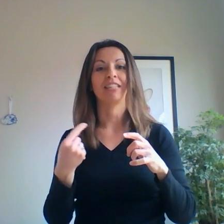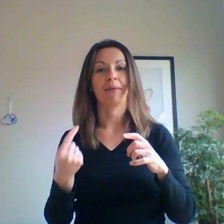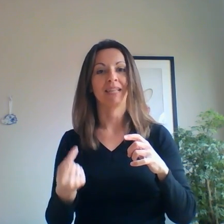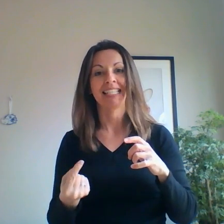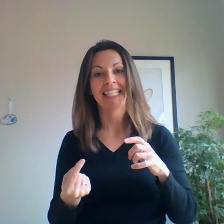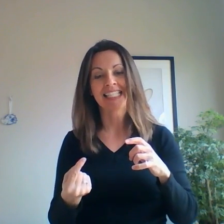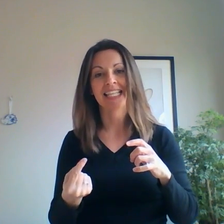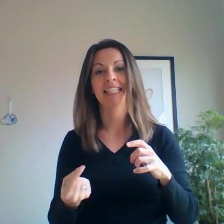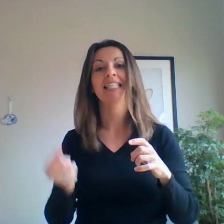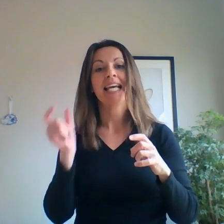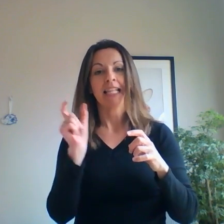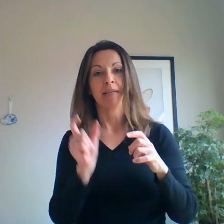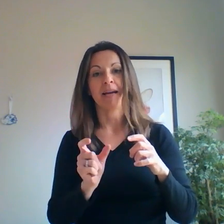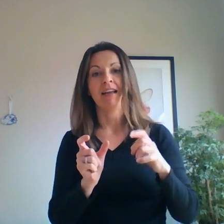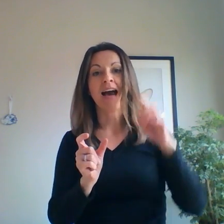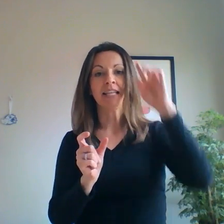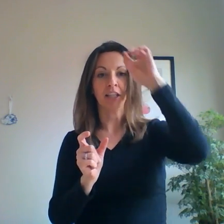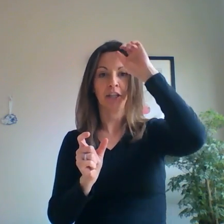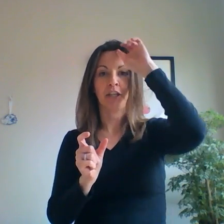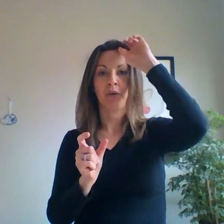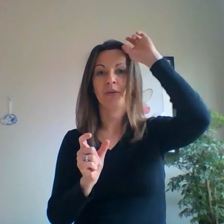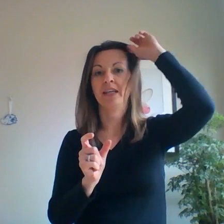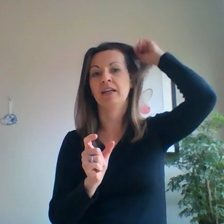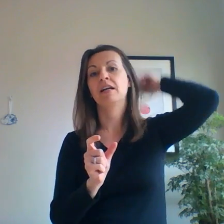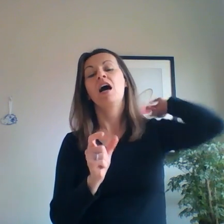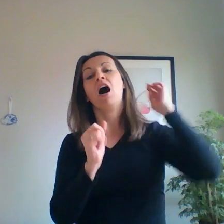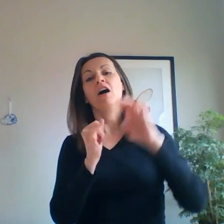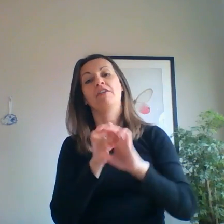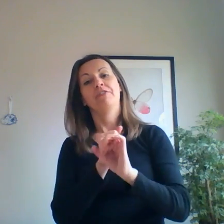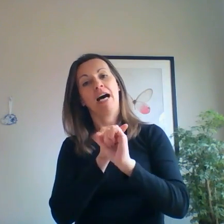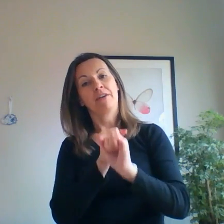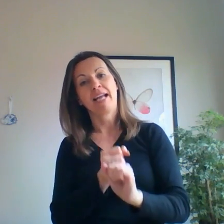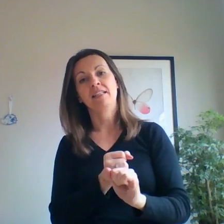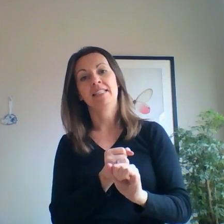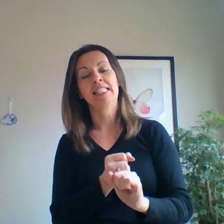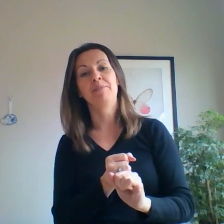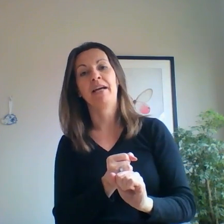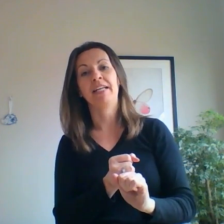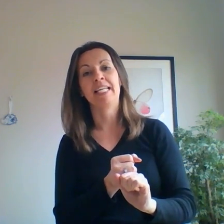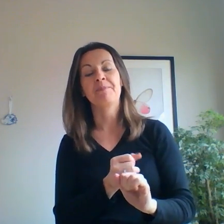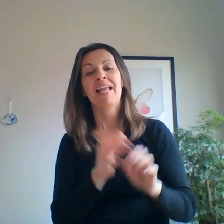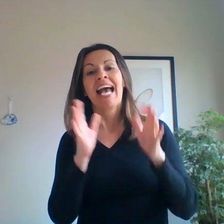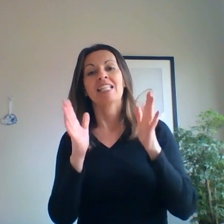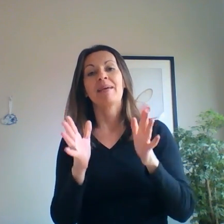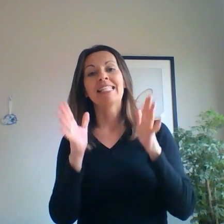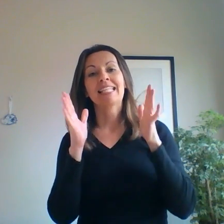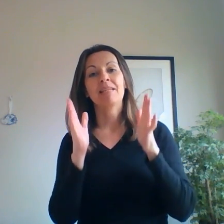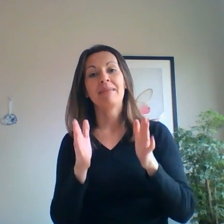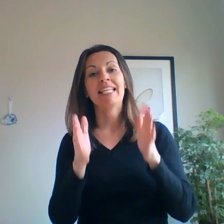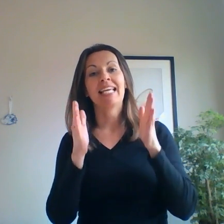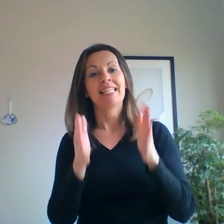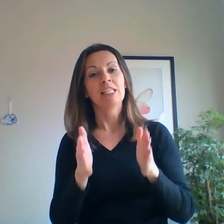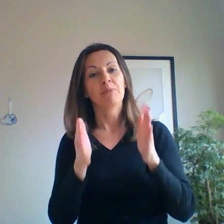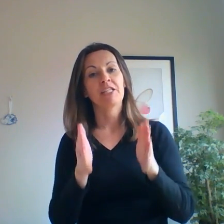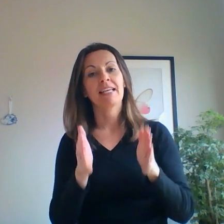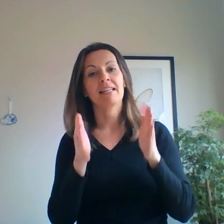depth and distance, the binocular cue here of retinal disparity as basically meaning in this particular